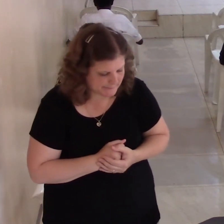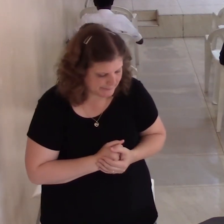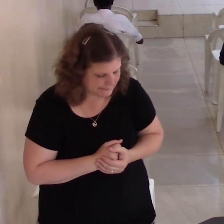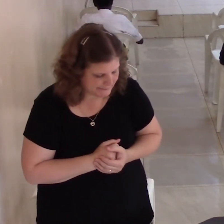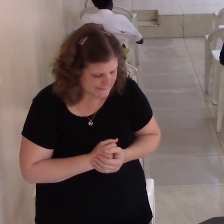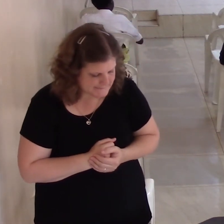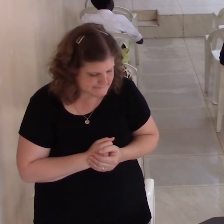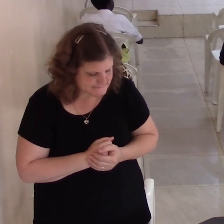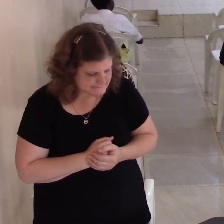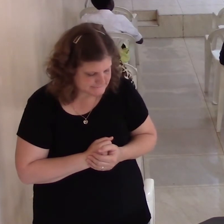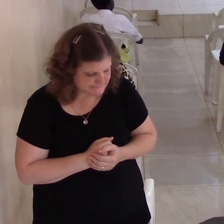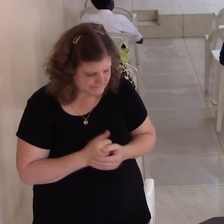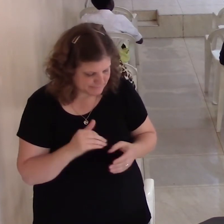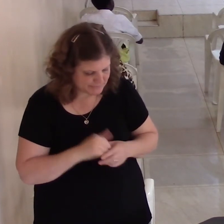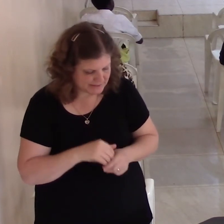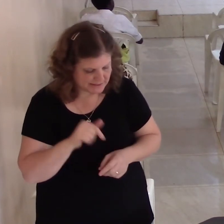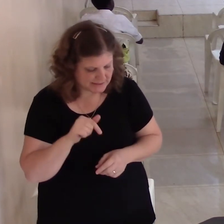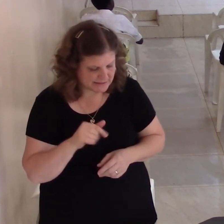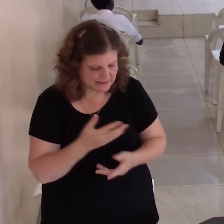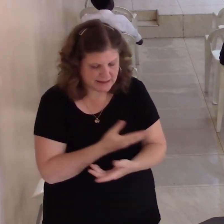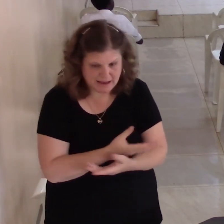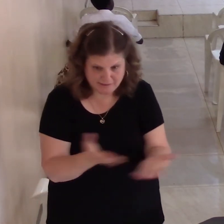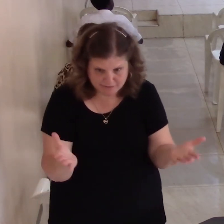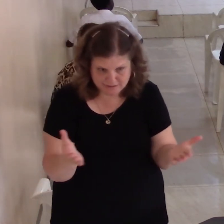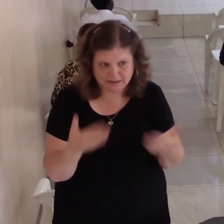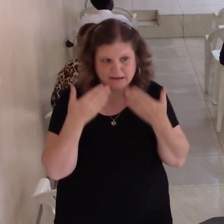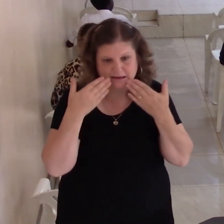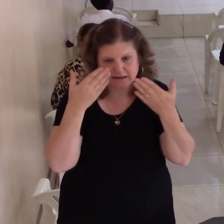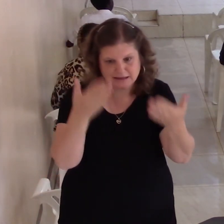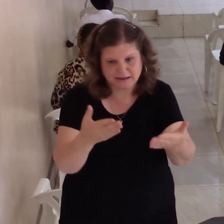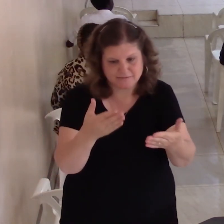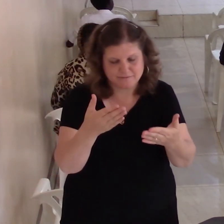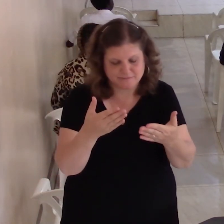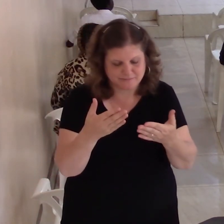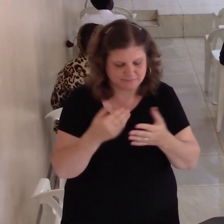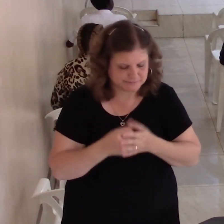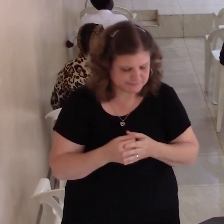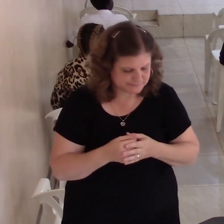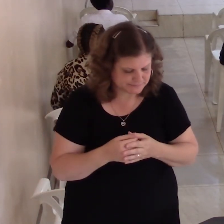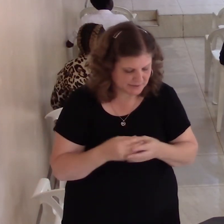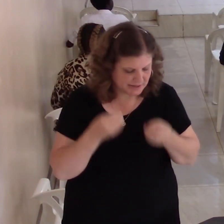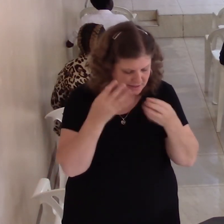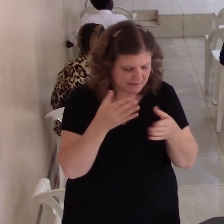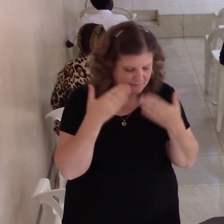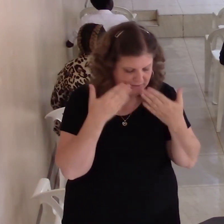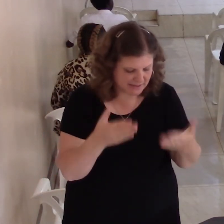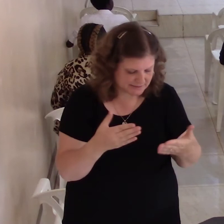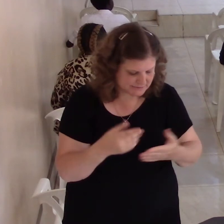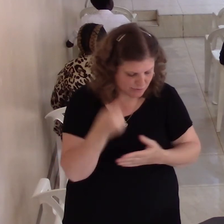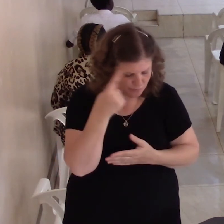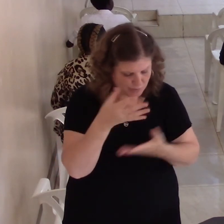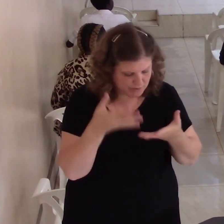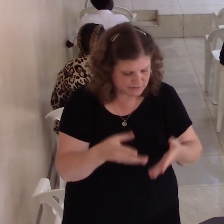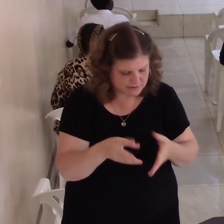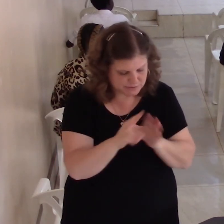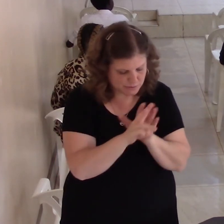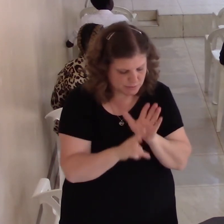in everything you thanks for this is the will of God in Christ Jesus concerning you